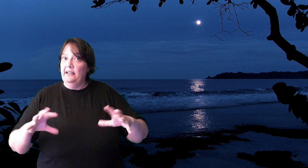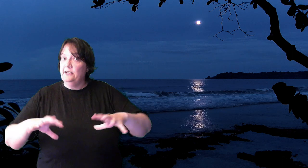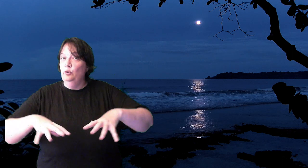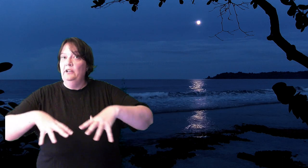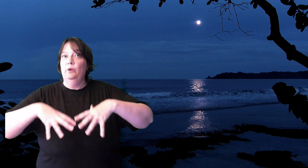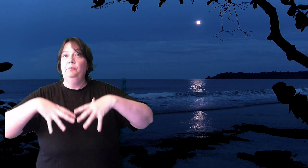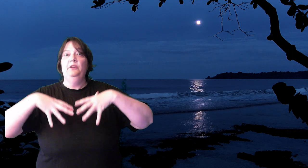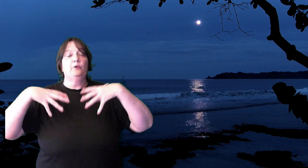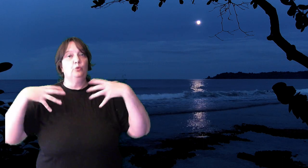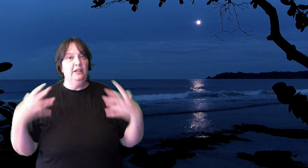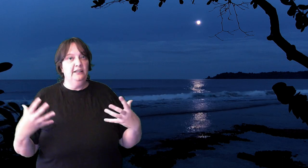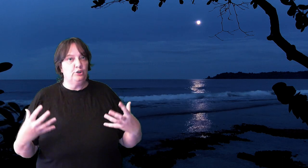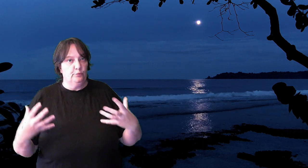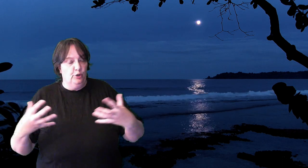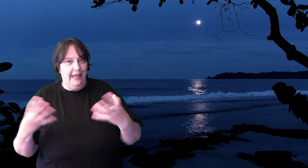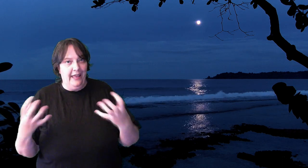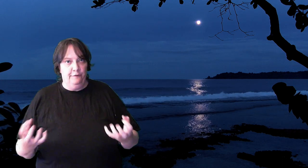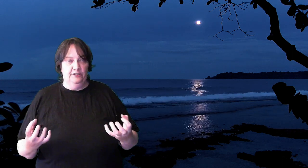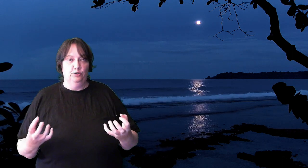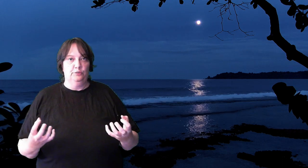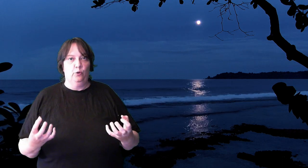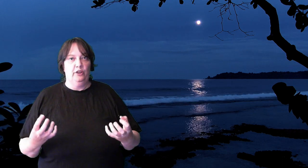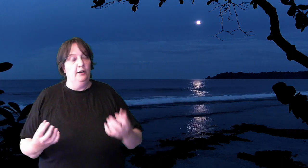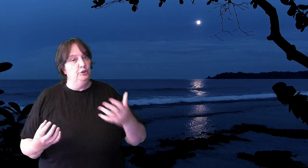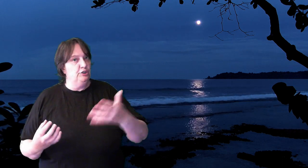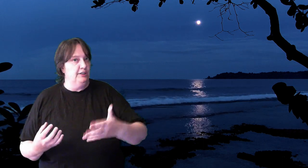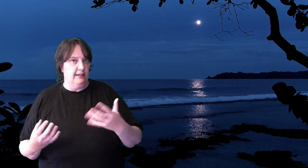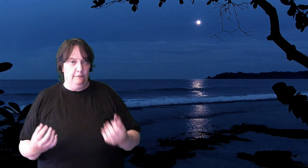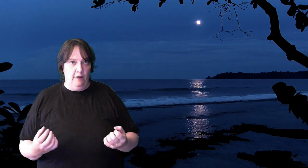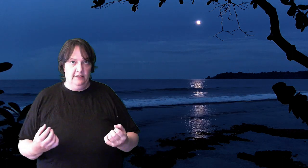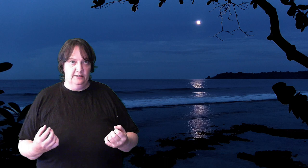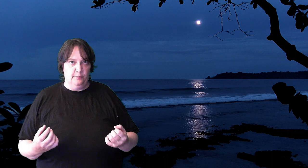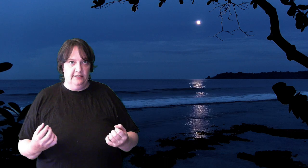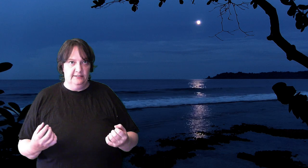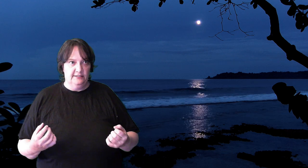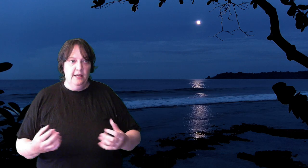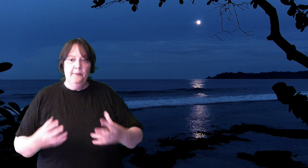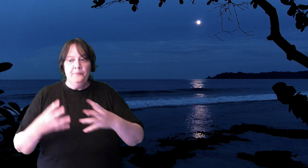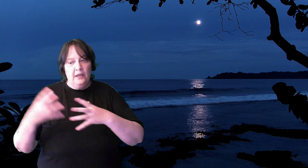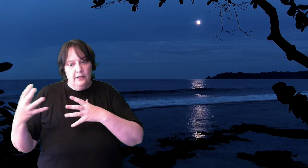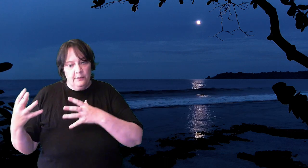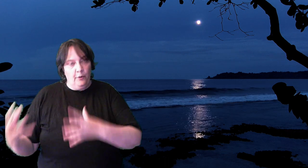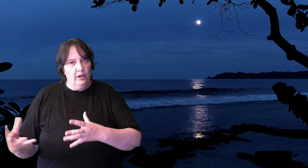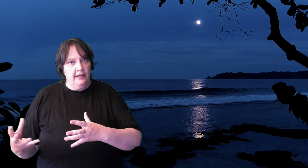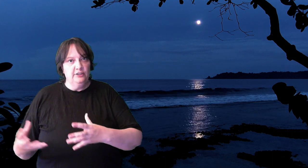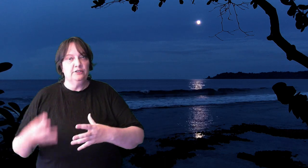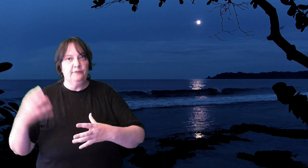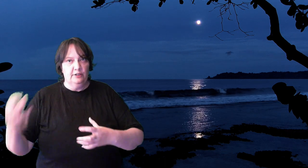it's only when people really start putting effort into exploring the ocean that they'll find these places? The Polynesians found